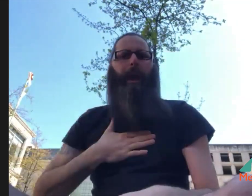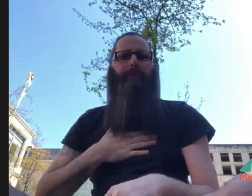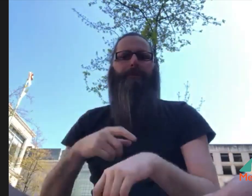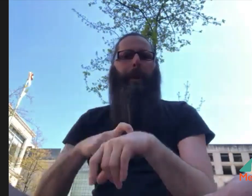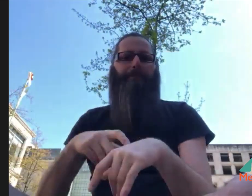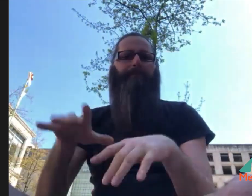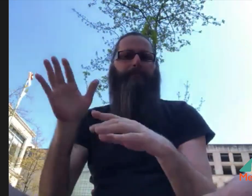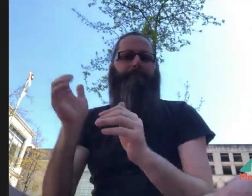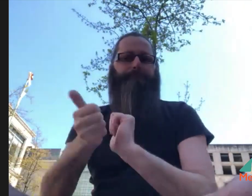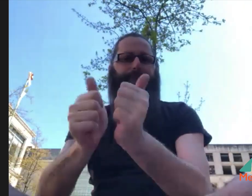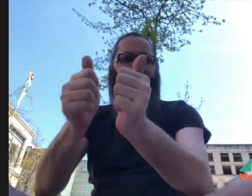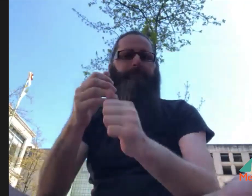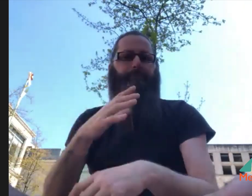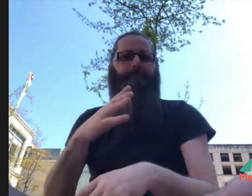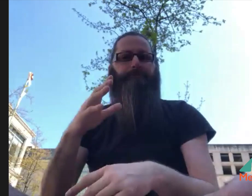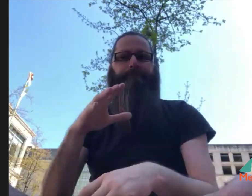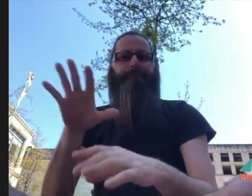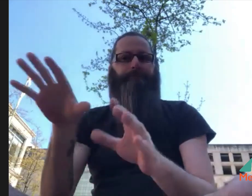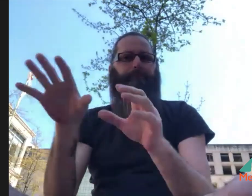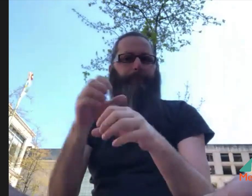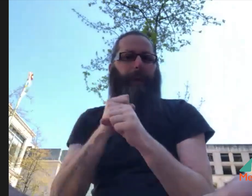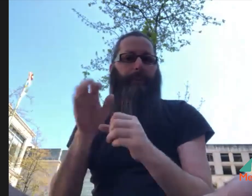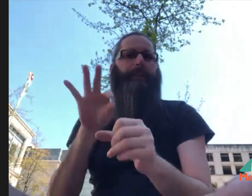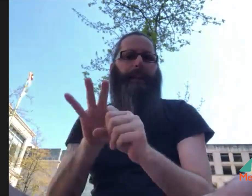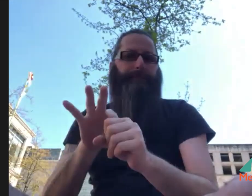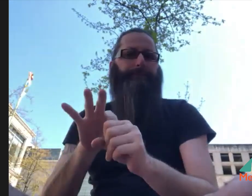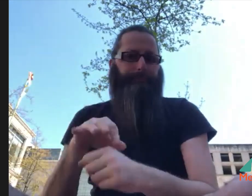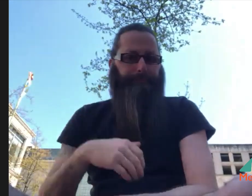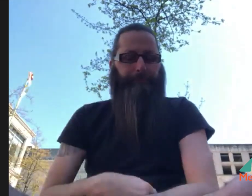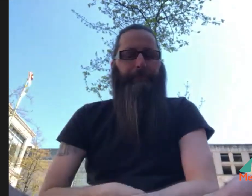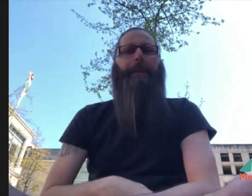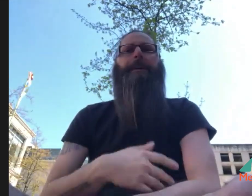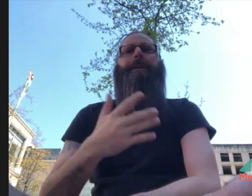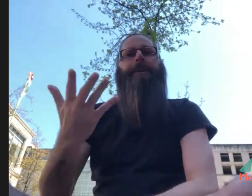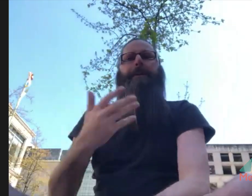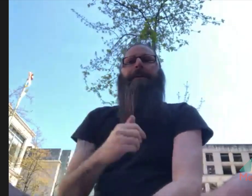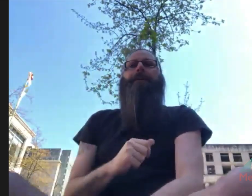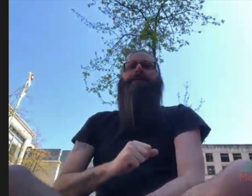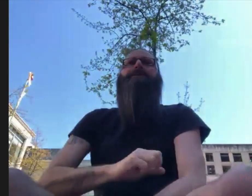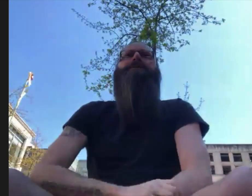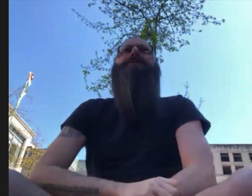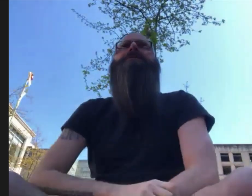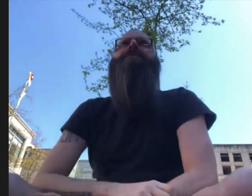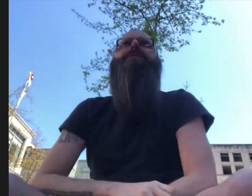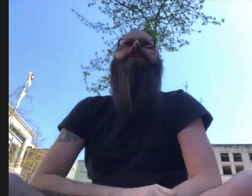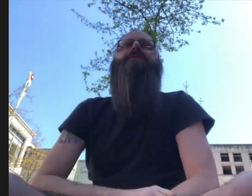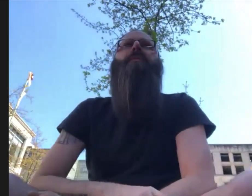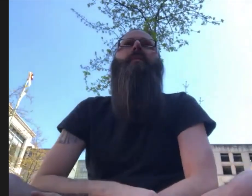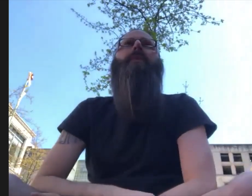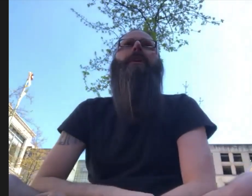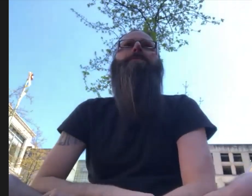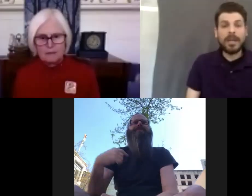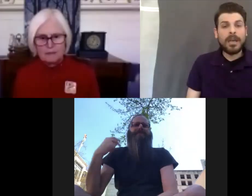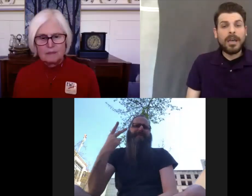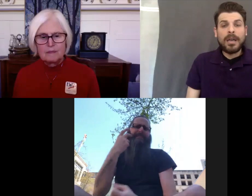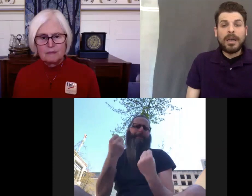time, in 2020, I'm feeling like it's my time to run again and to actually get elected and to take office.